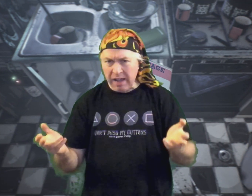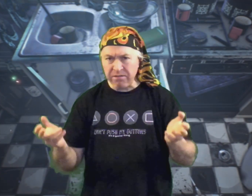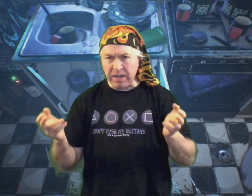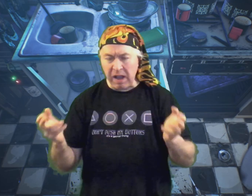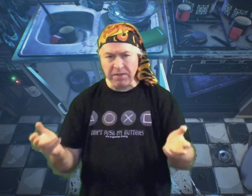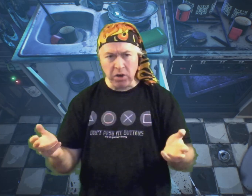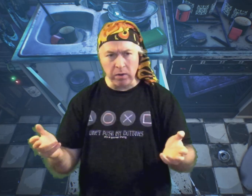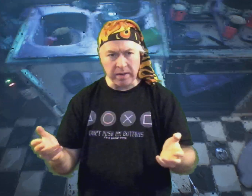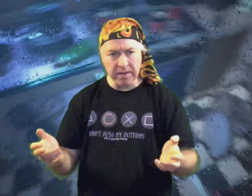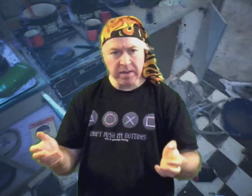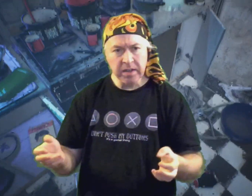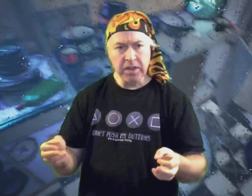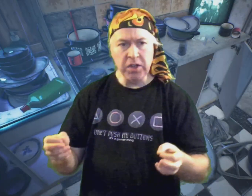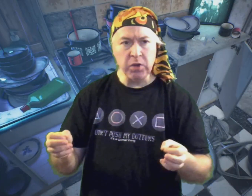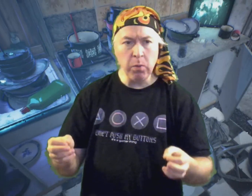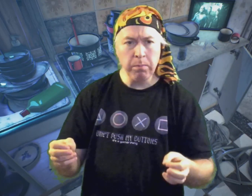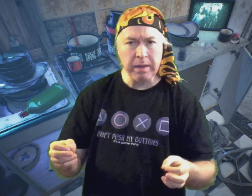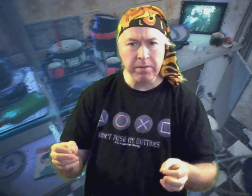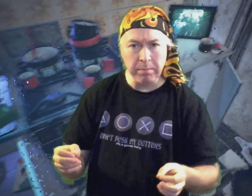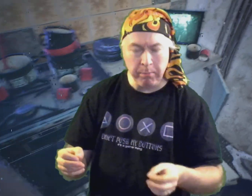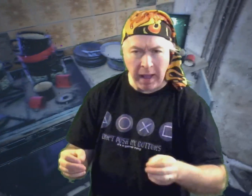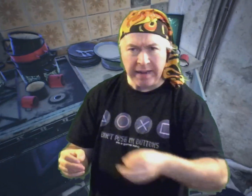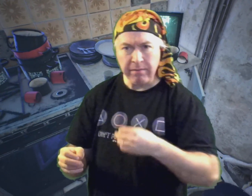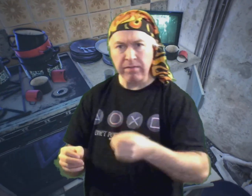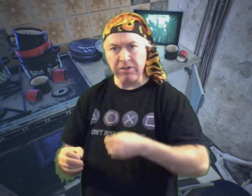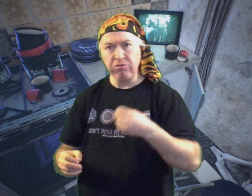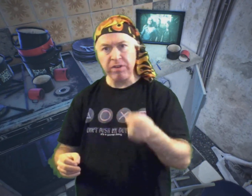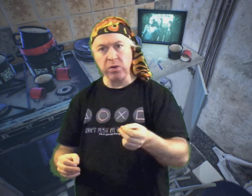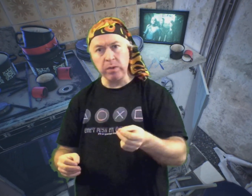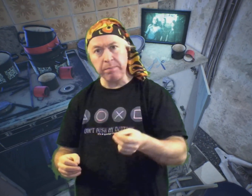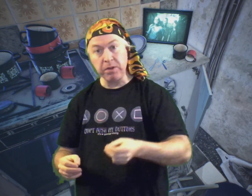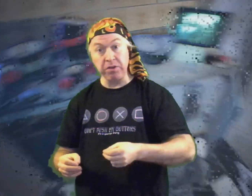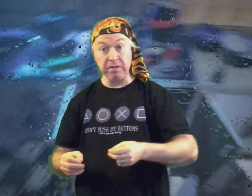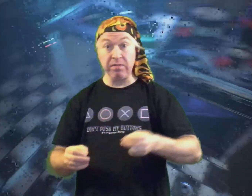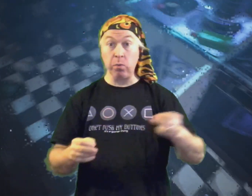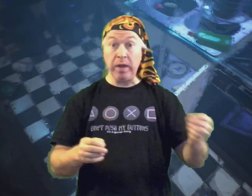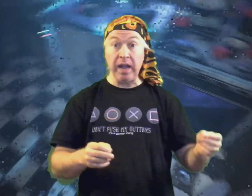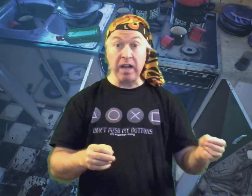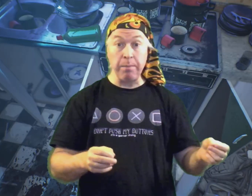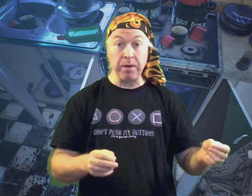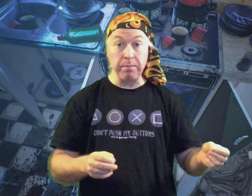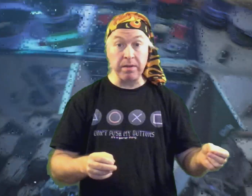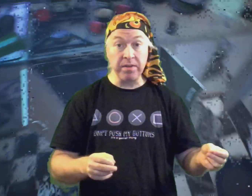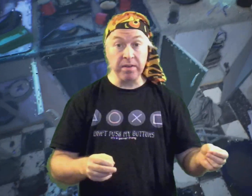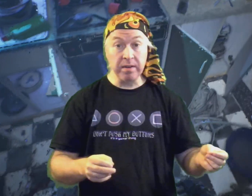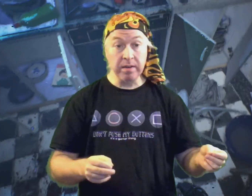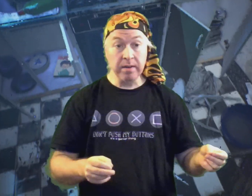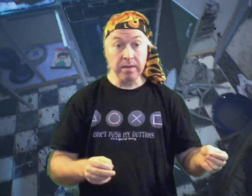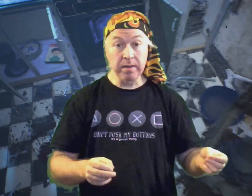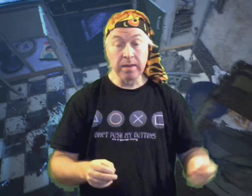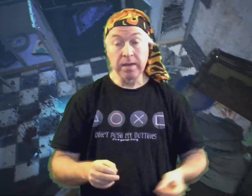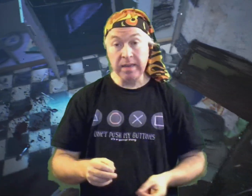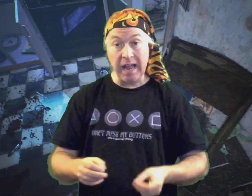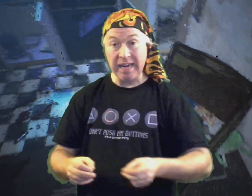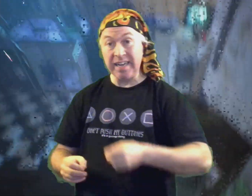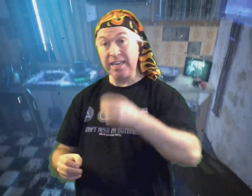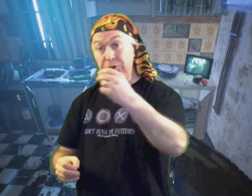I think you have a choice. You won't be able to buy everything straight away because you'll have to wait a couple of months to actually do